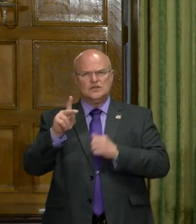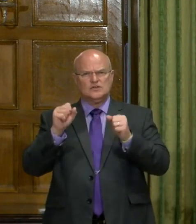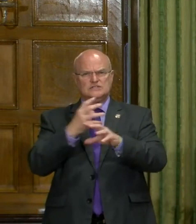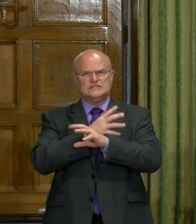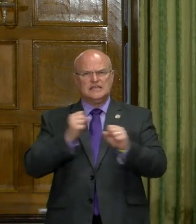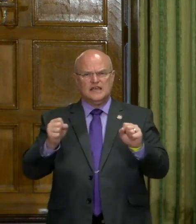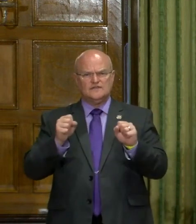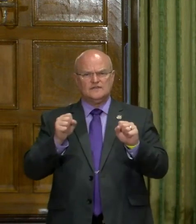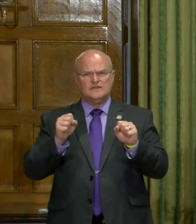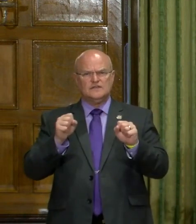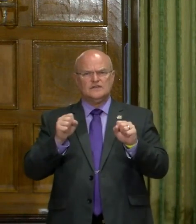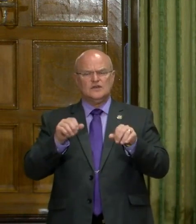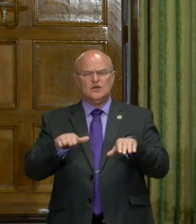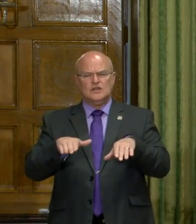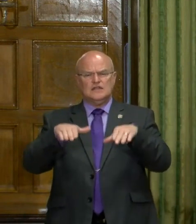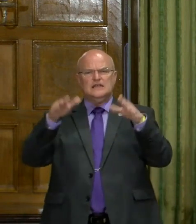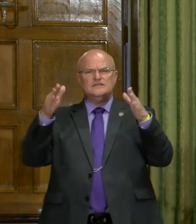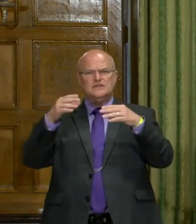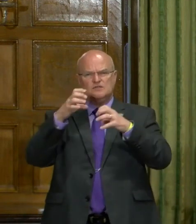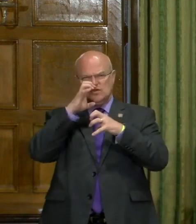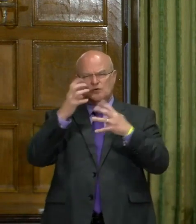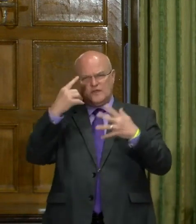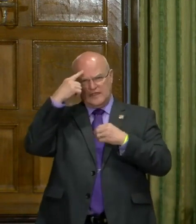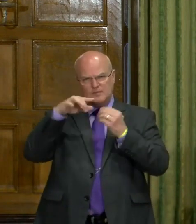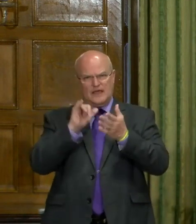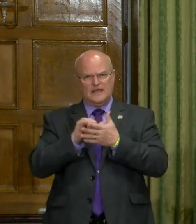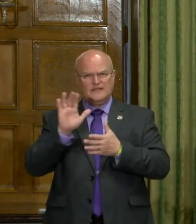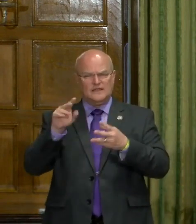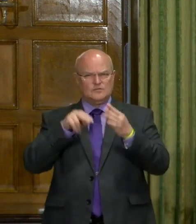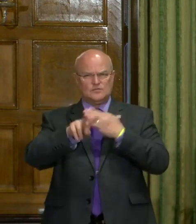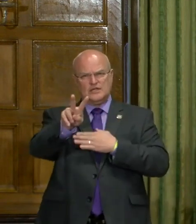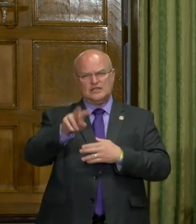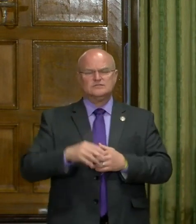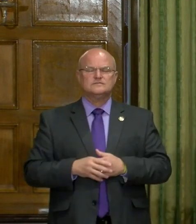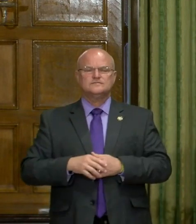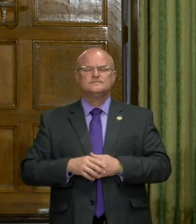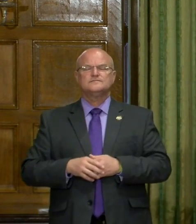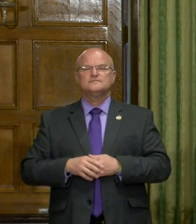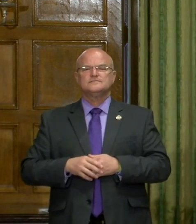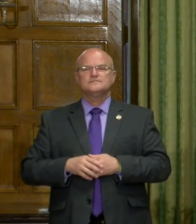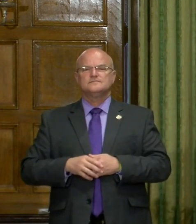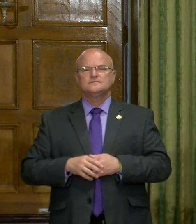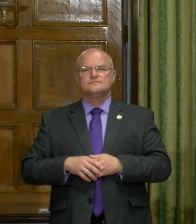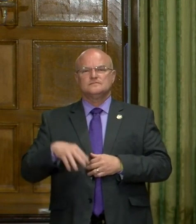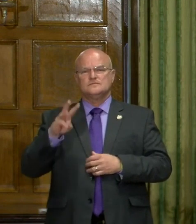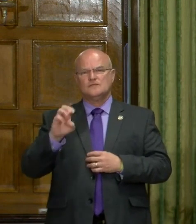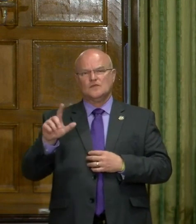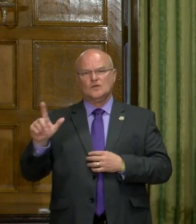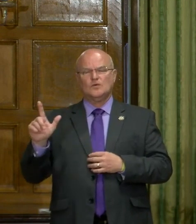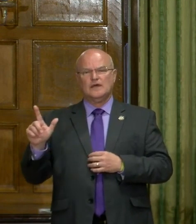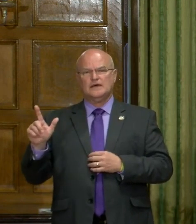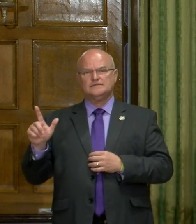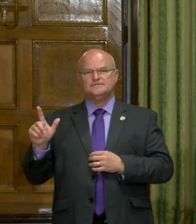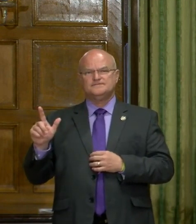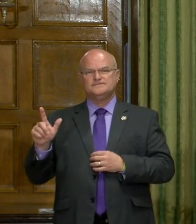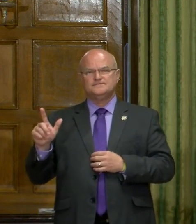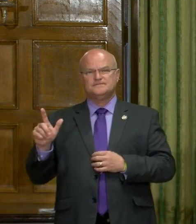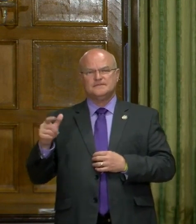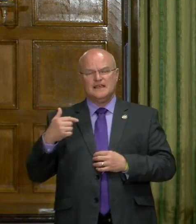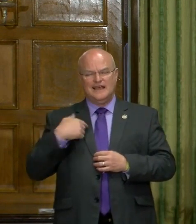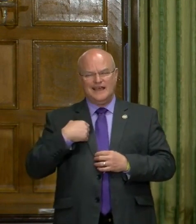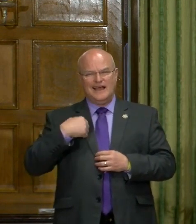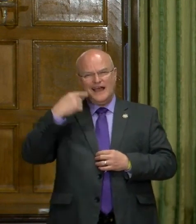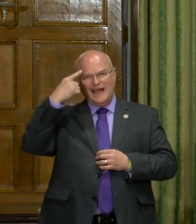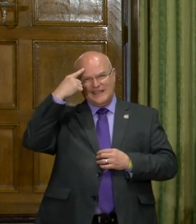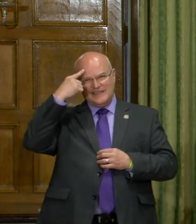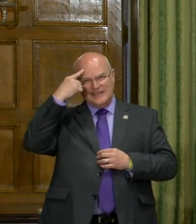safely start lifting some of these restrictions. I was wondering what you think about their protection. Well, uh, you know, I